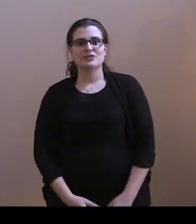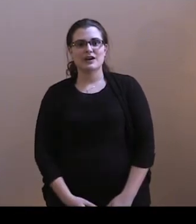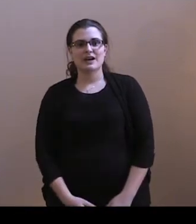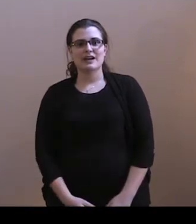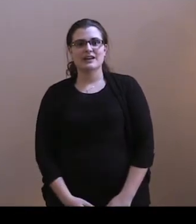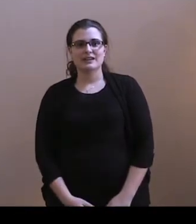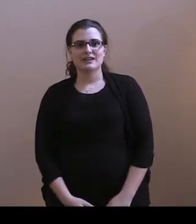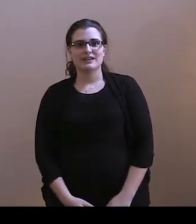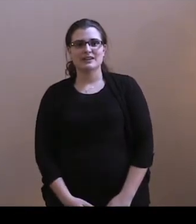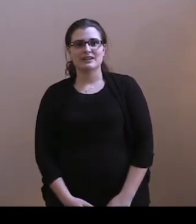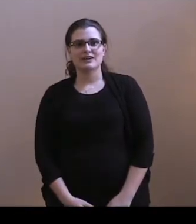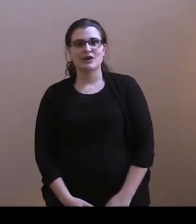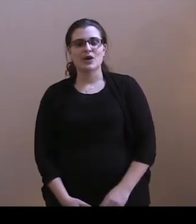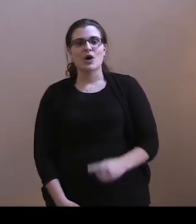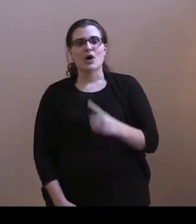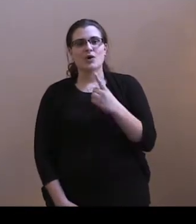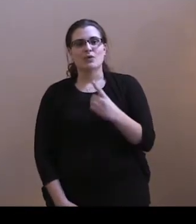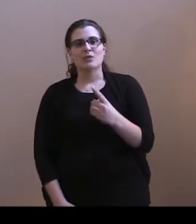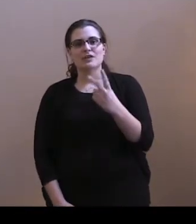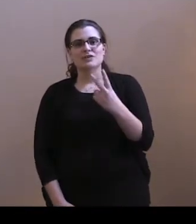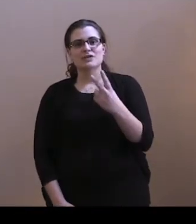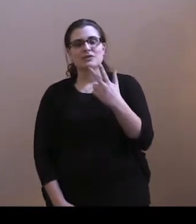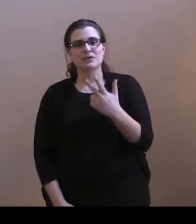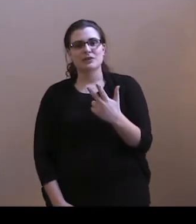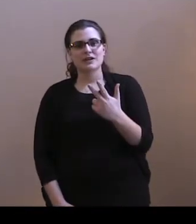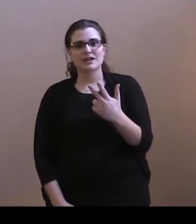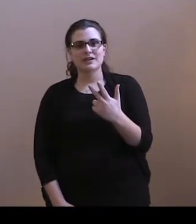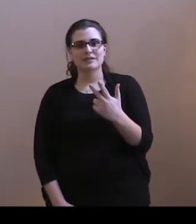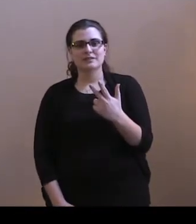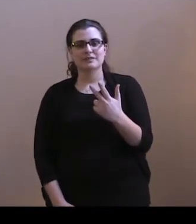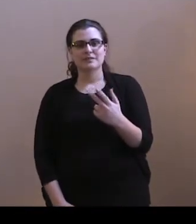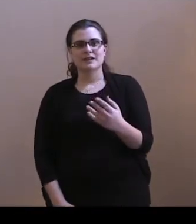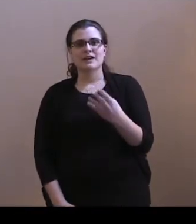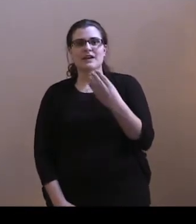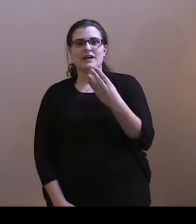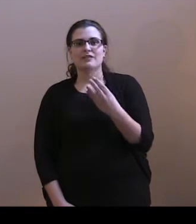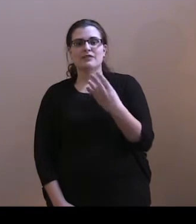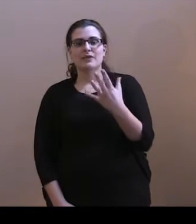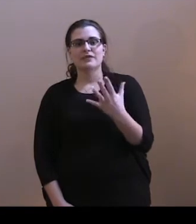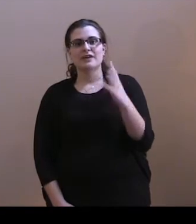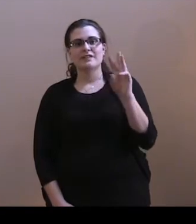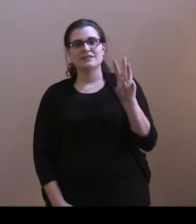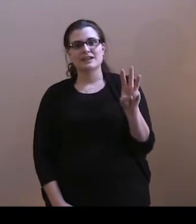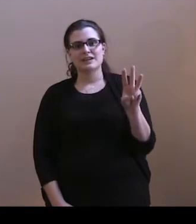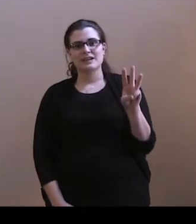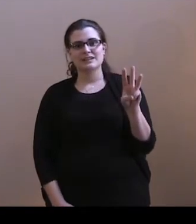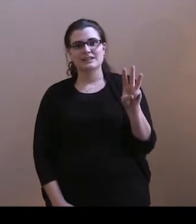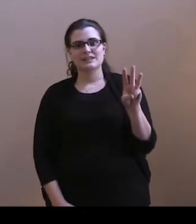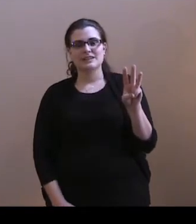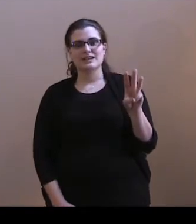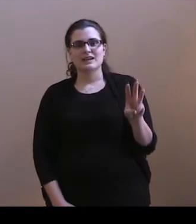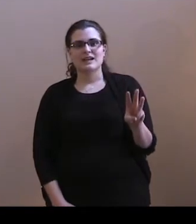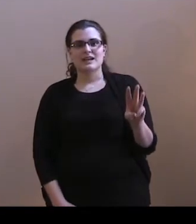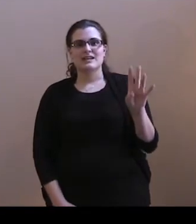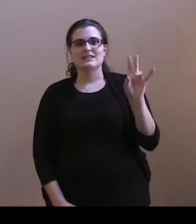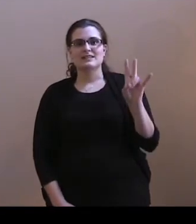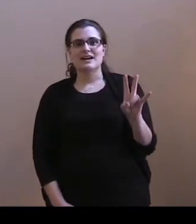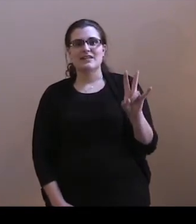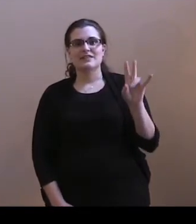right in, oh, one, two, three, and four, five, six, and seven,